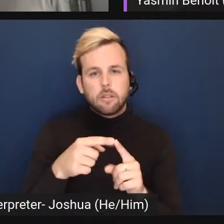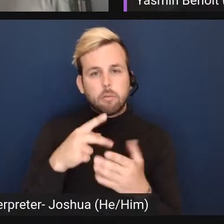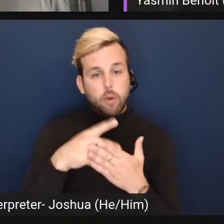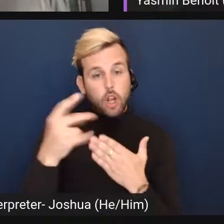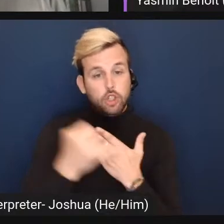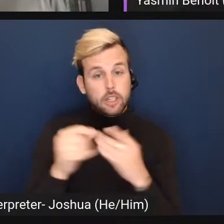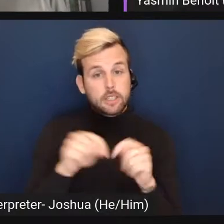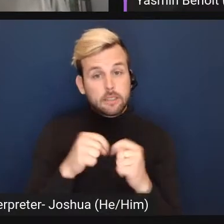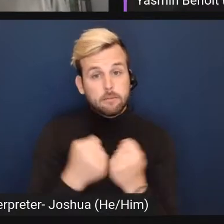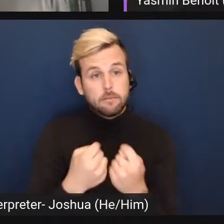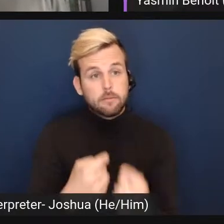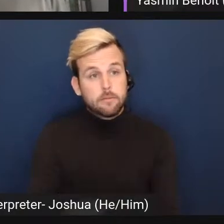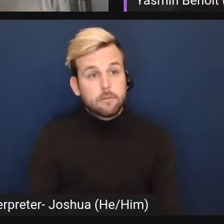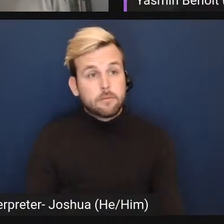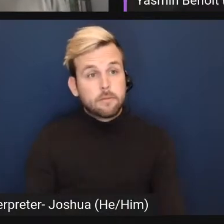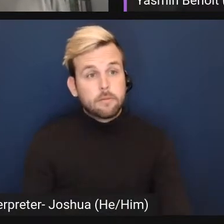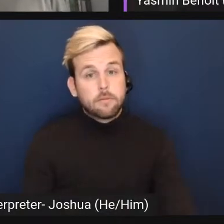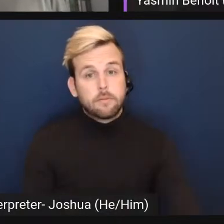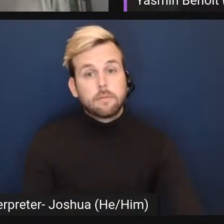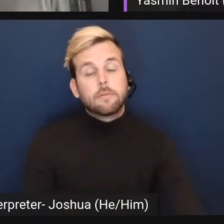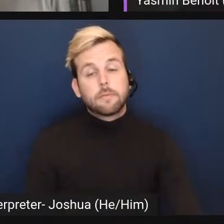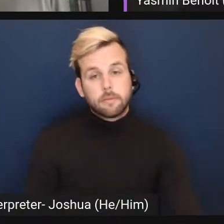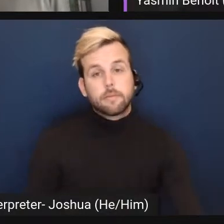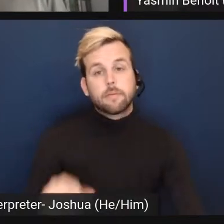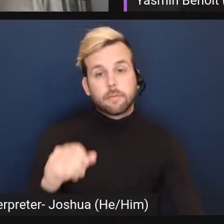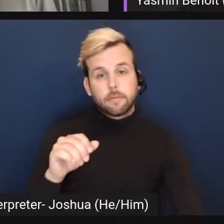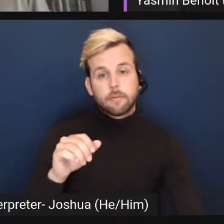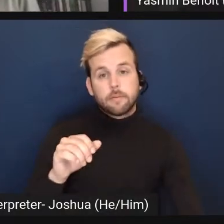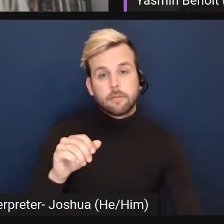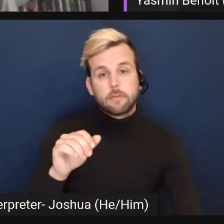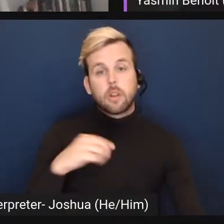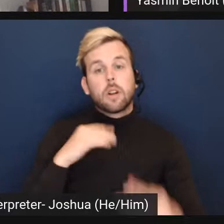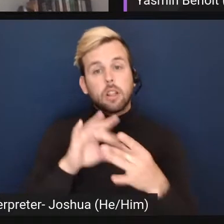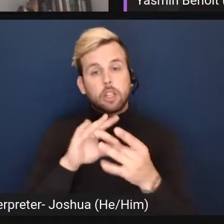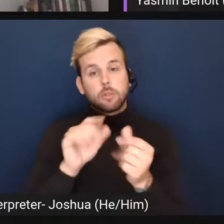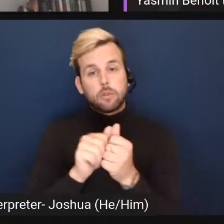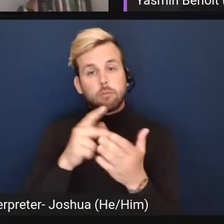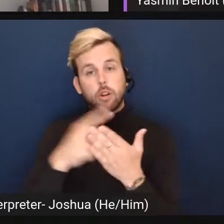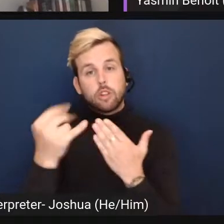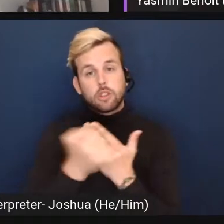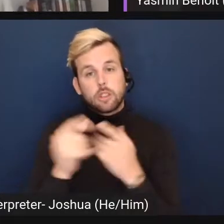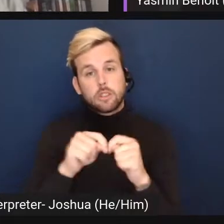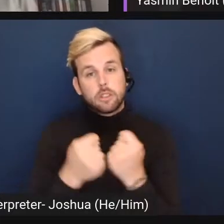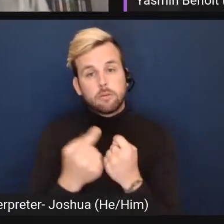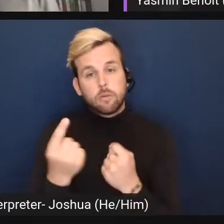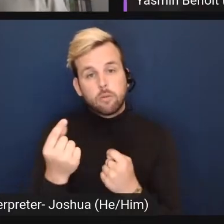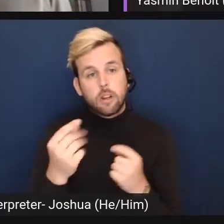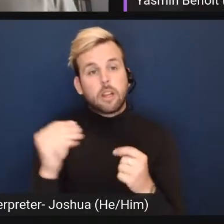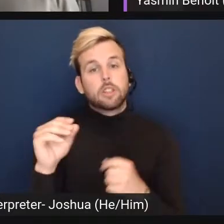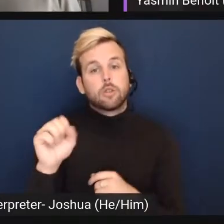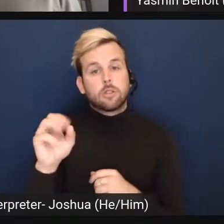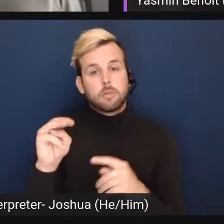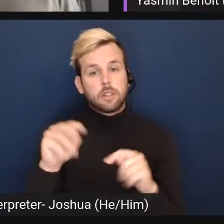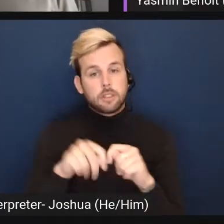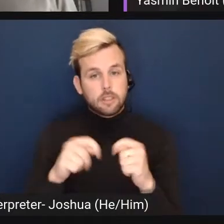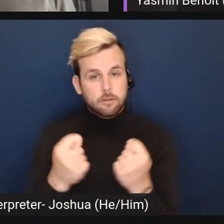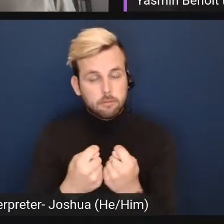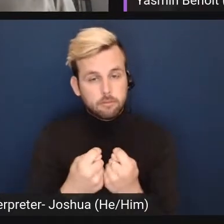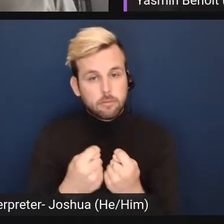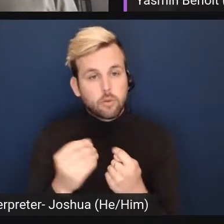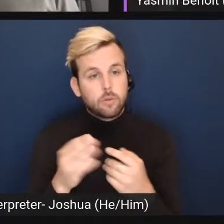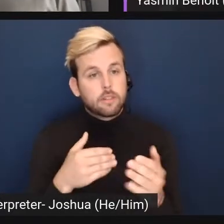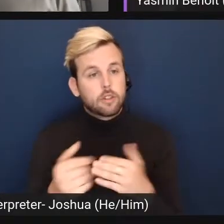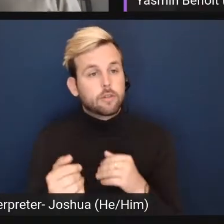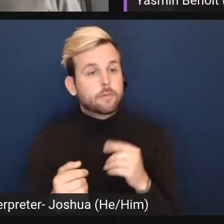um, and I guess what our relationship with the project team is or the social media team or whatever. Um,